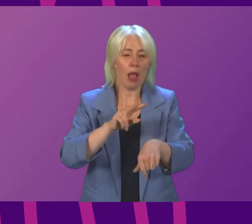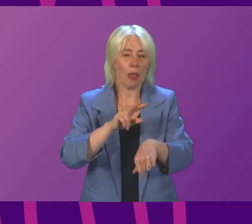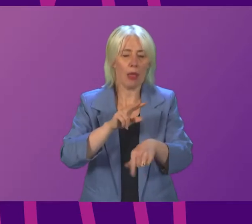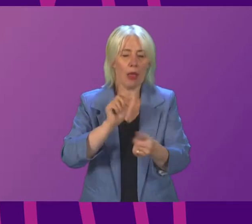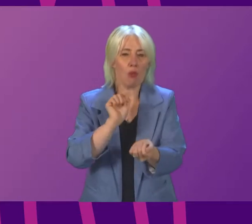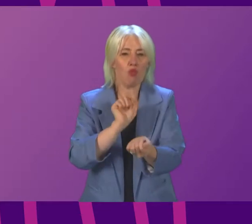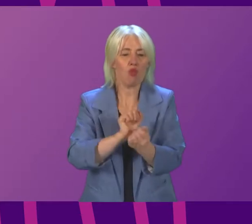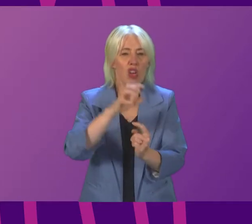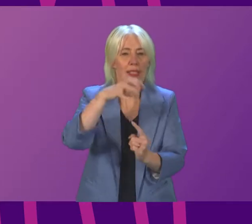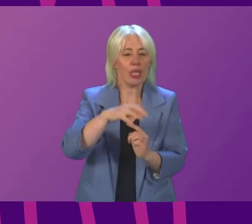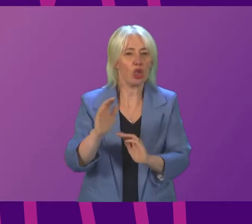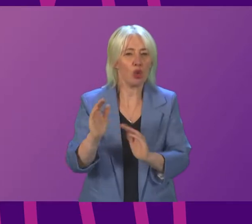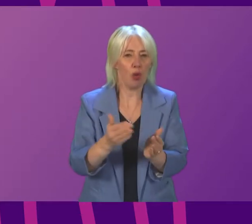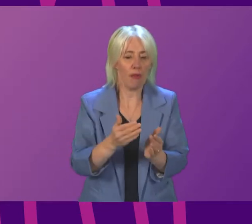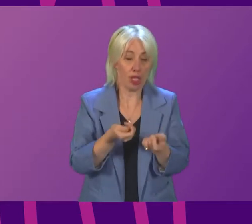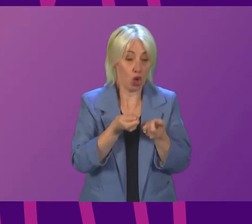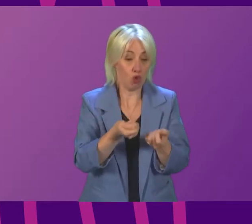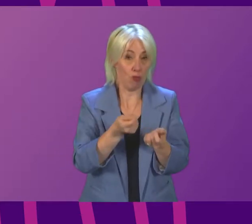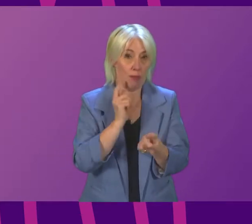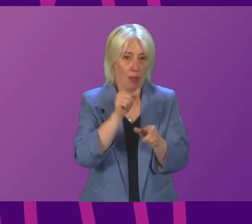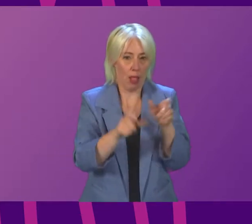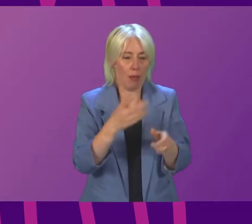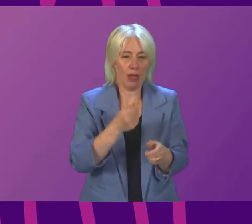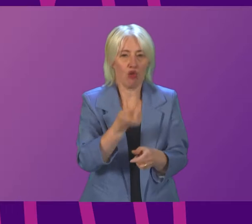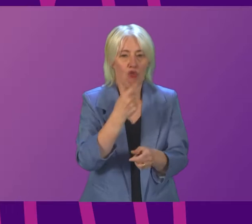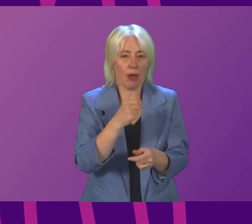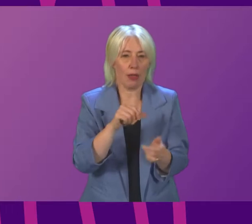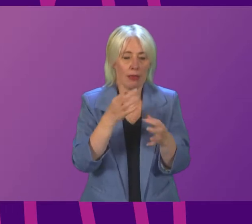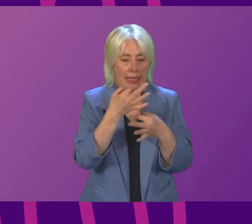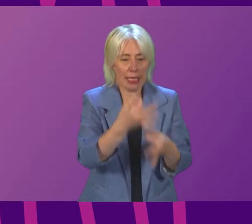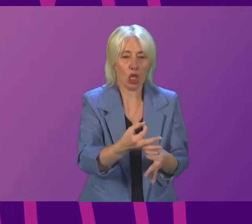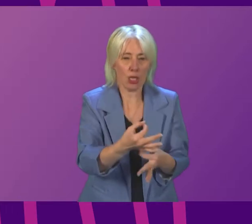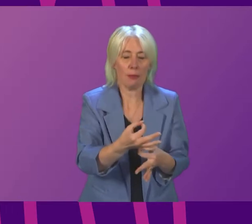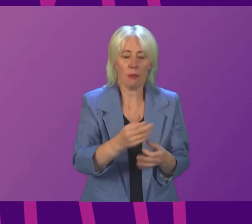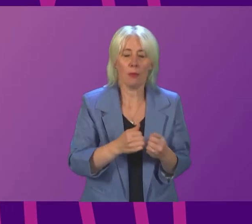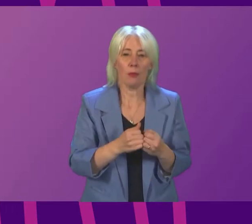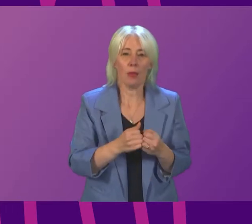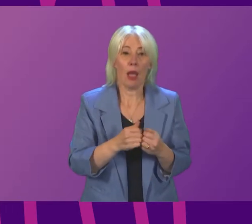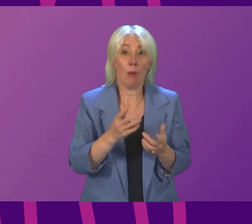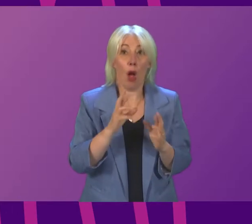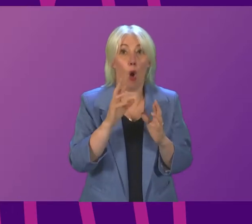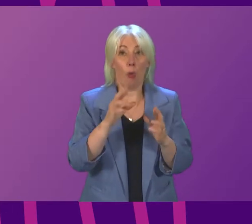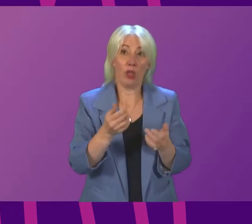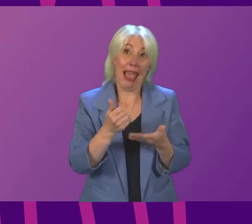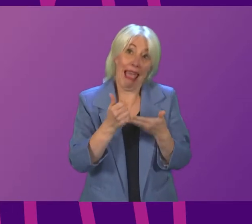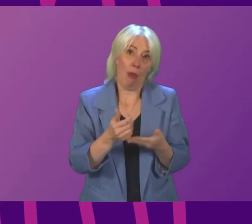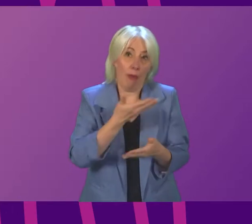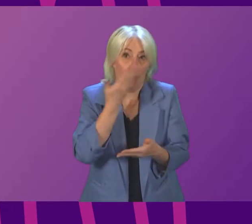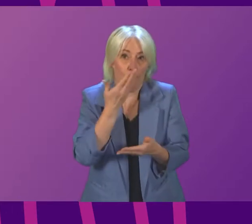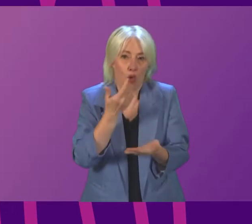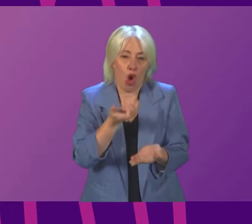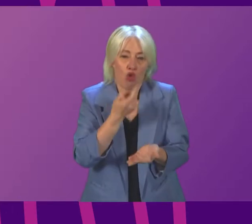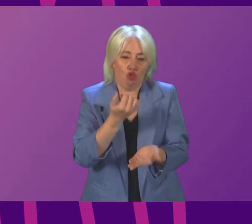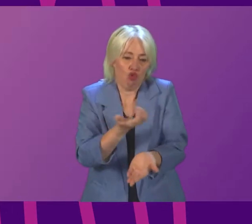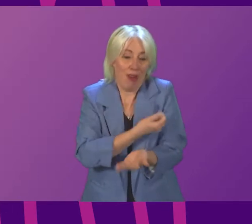treat people that have issues with drugs within prison. Of course, that has helped by not having drugs in prison, and that's what some of the effort